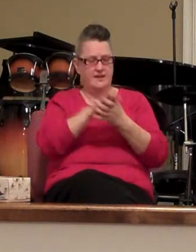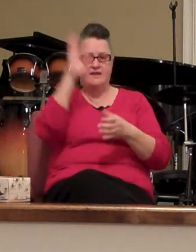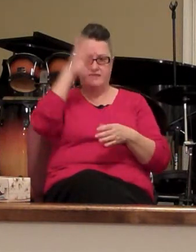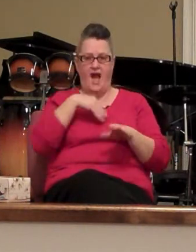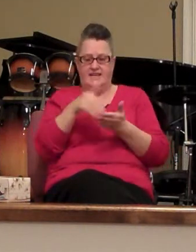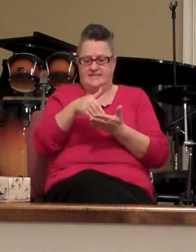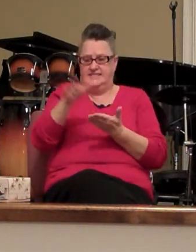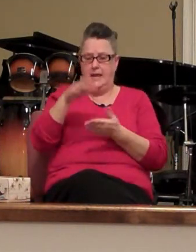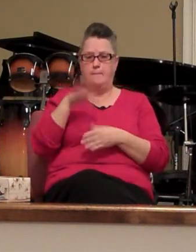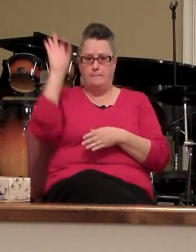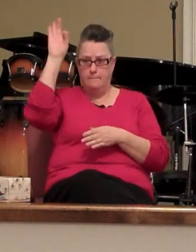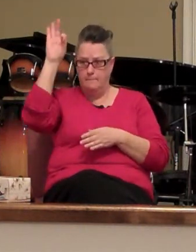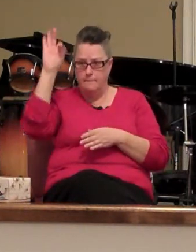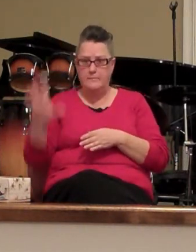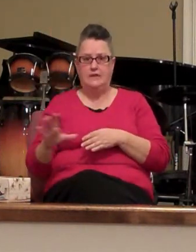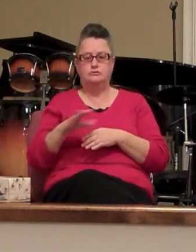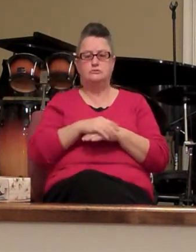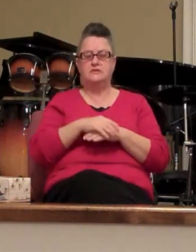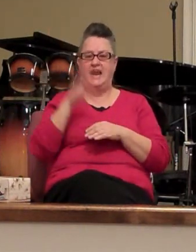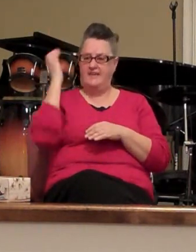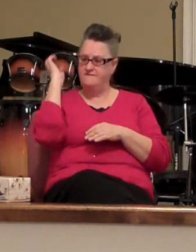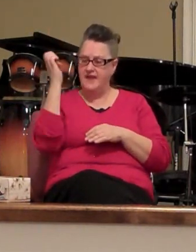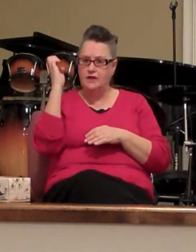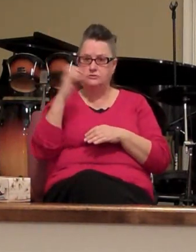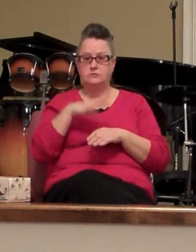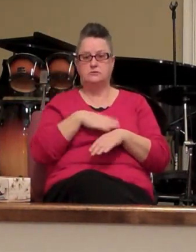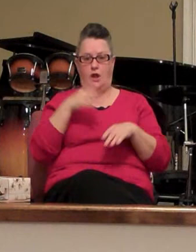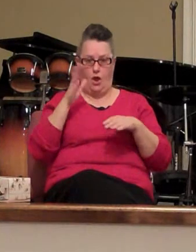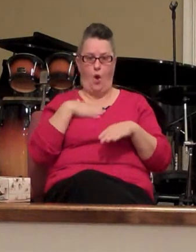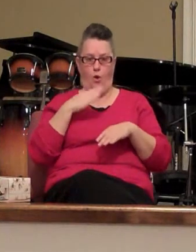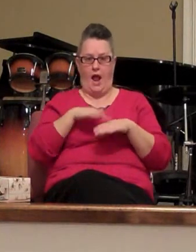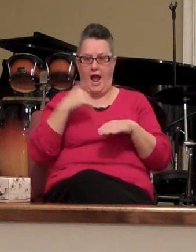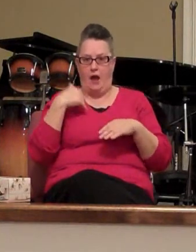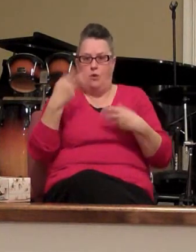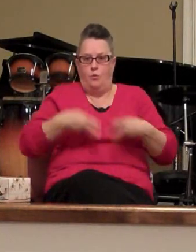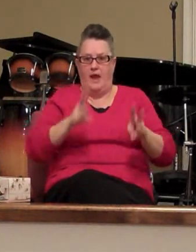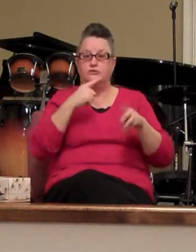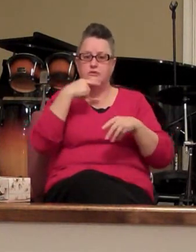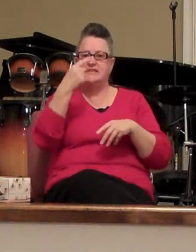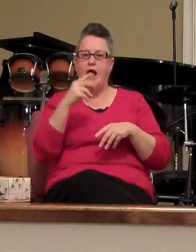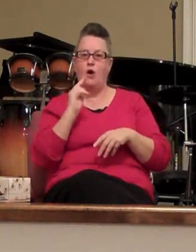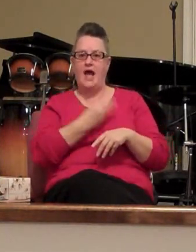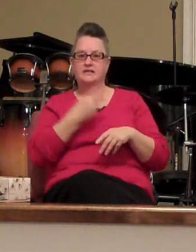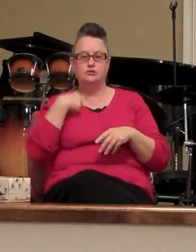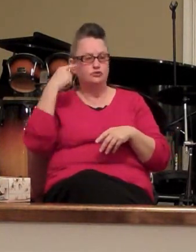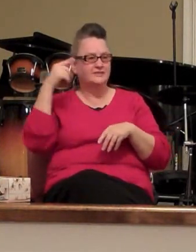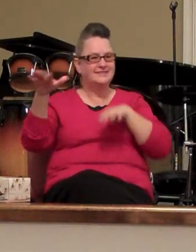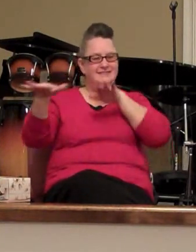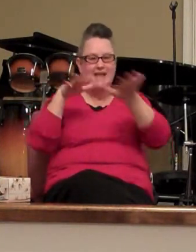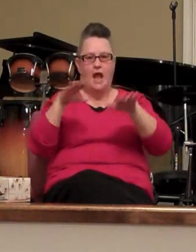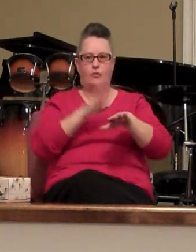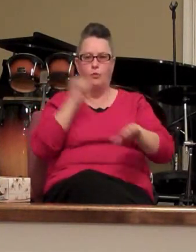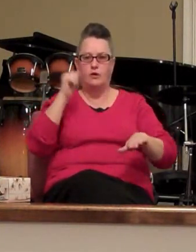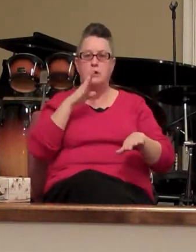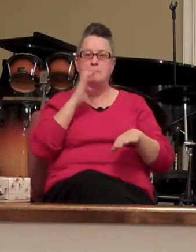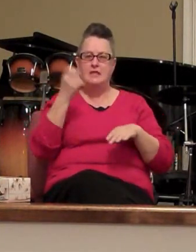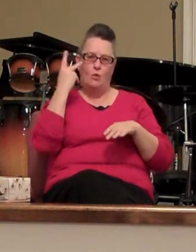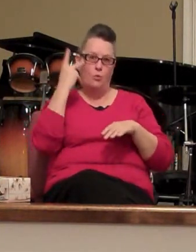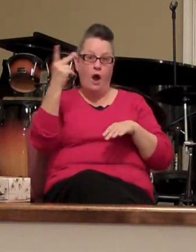pastors and preachers and evangelists along our way to tell us to send the warning to be the watchman on the wall